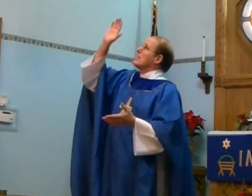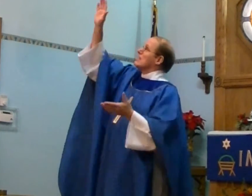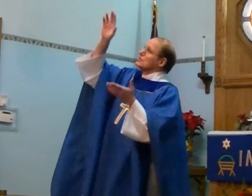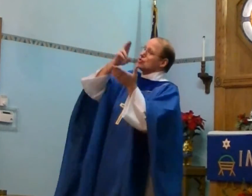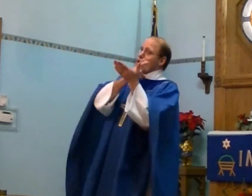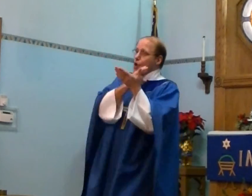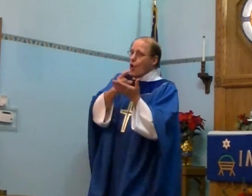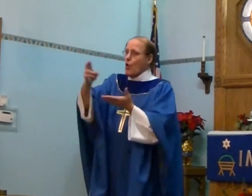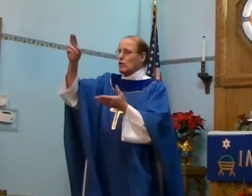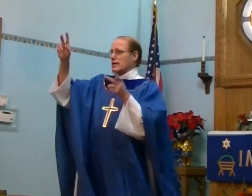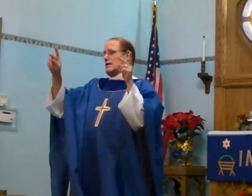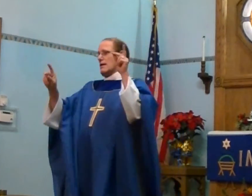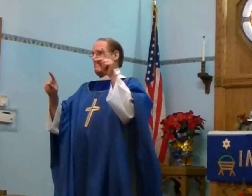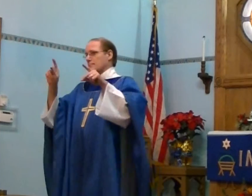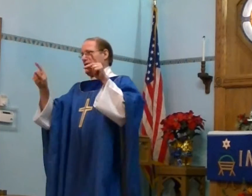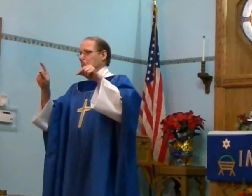his holy people